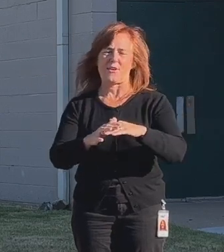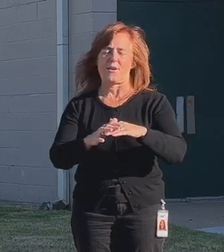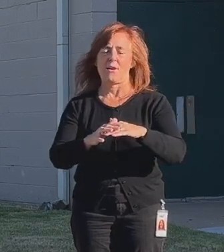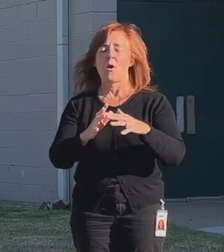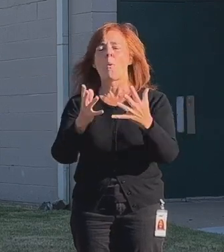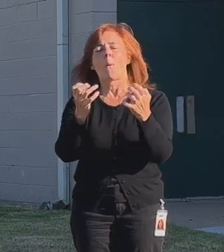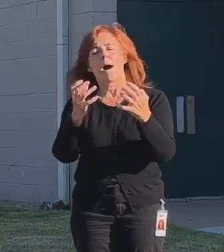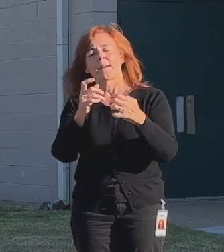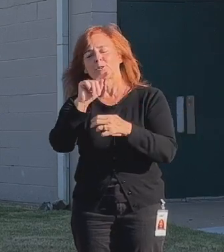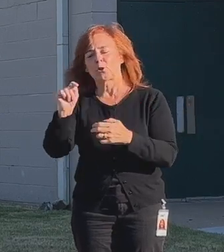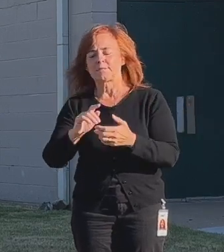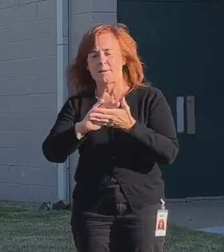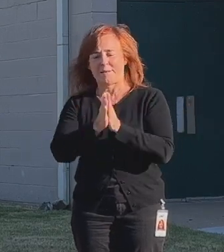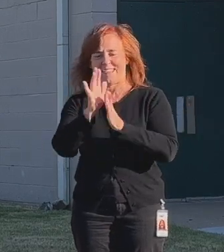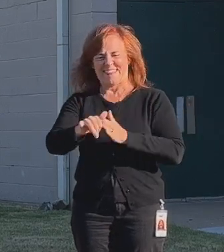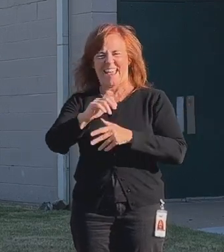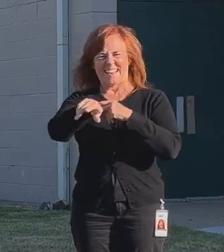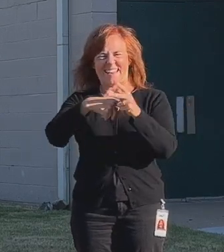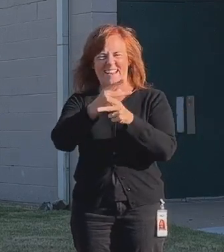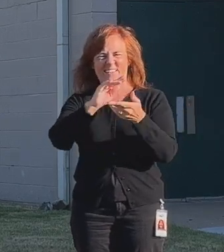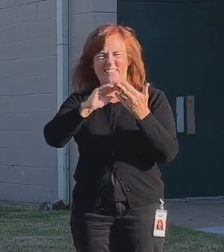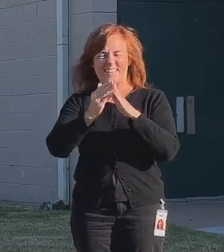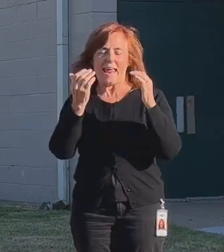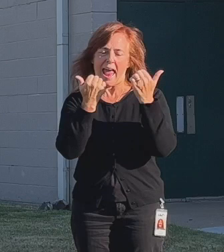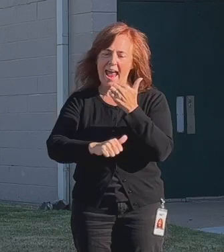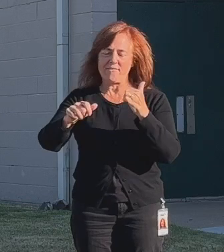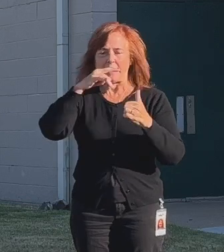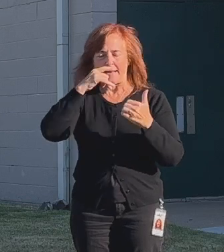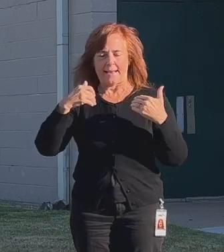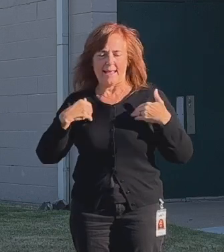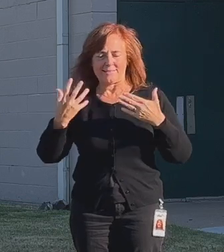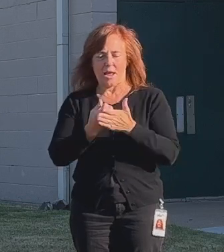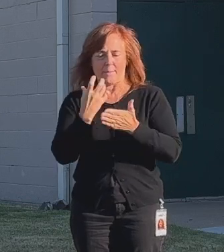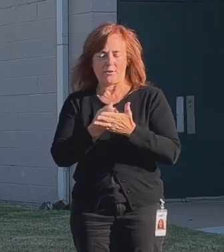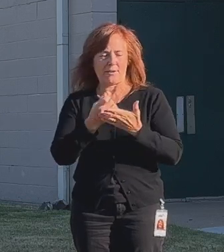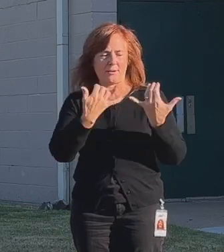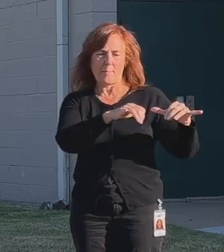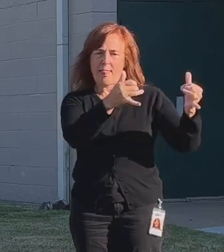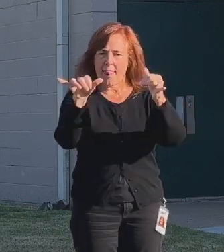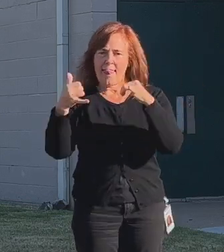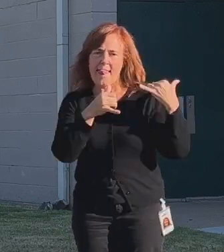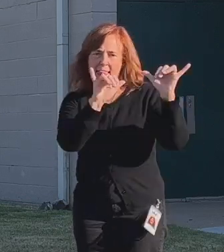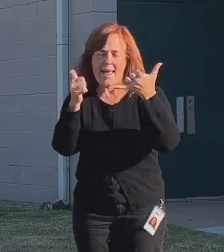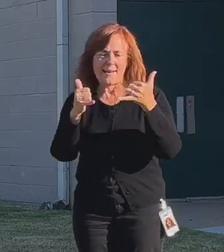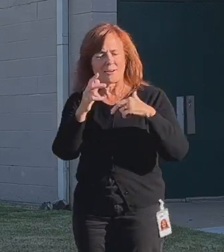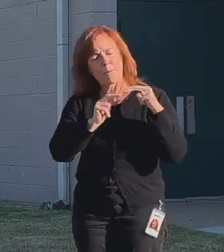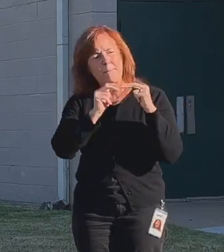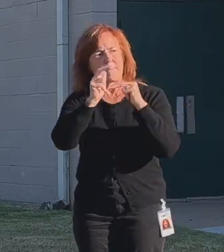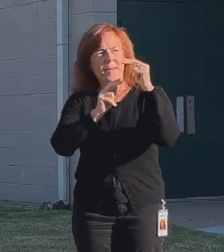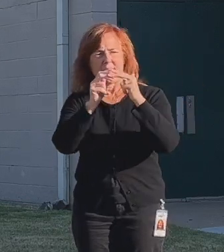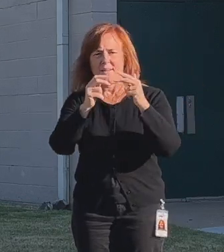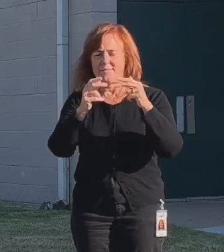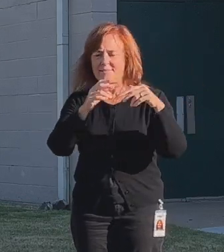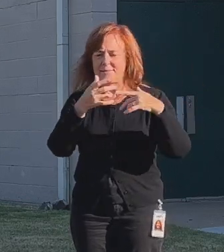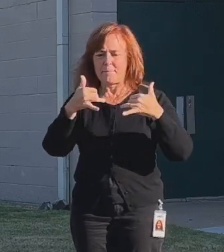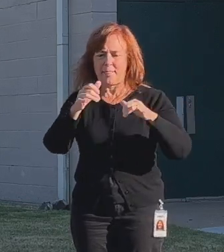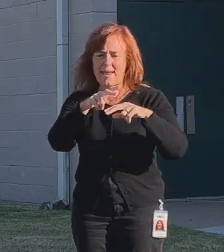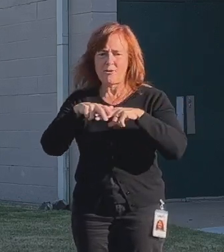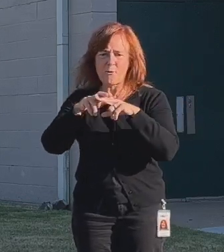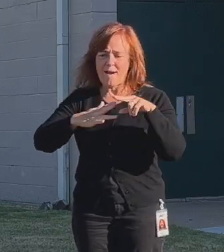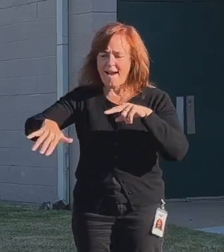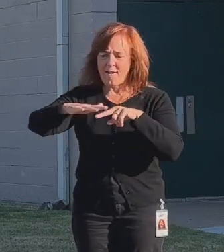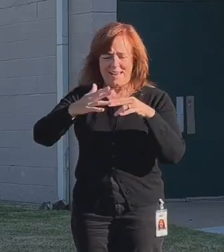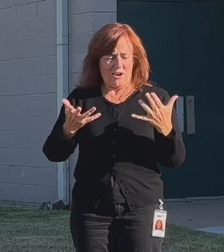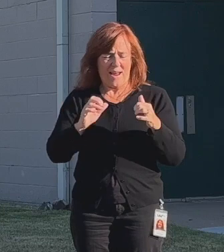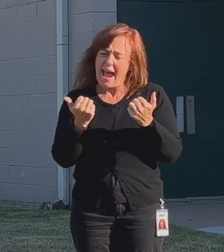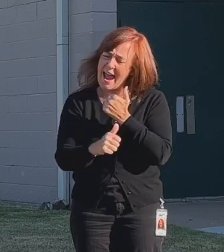wanting Tulsa to be the kind of city where every kid has that opportunity, and to build facilities here at this park where